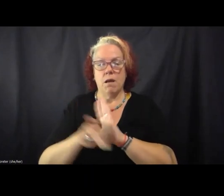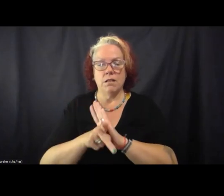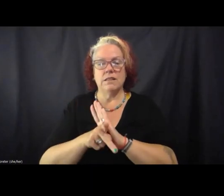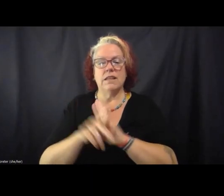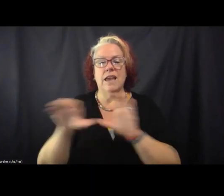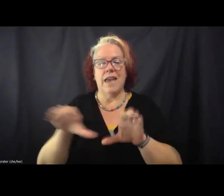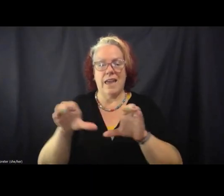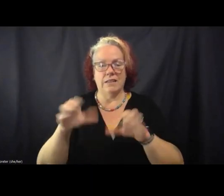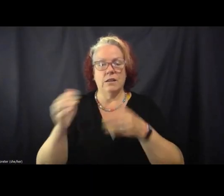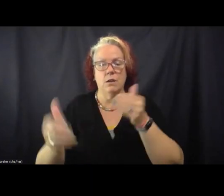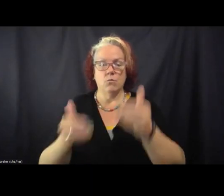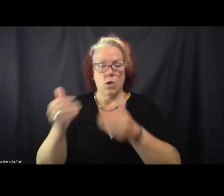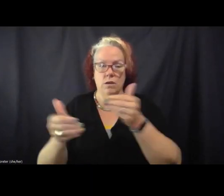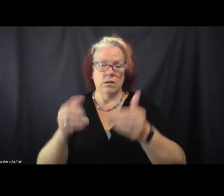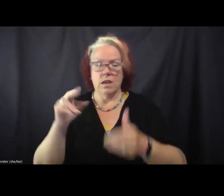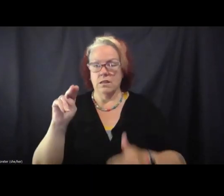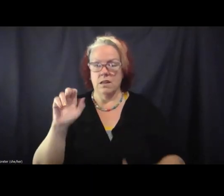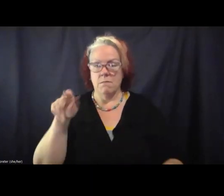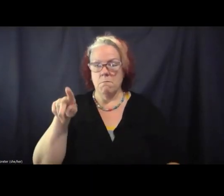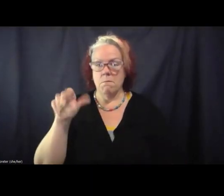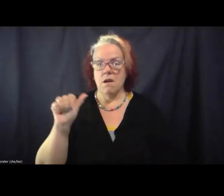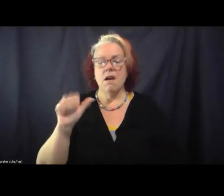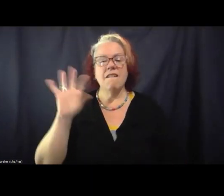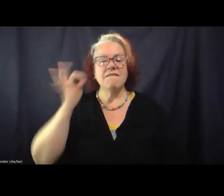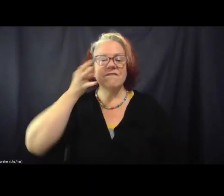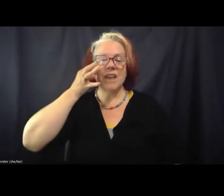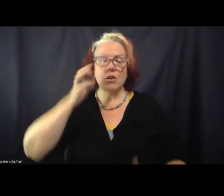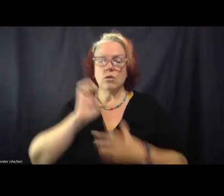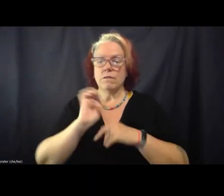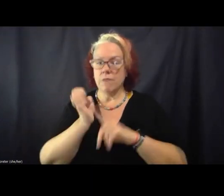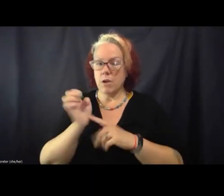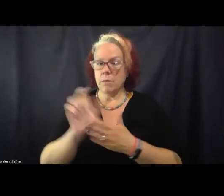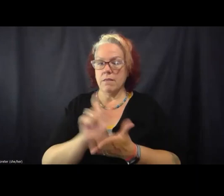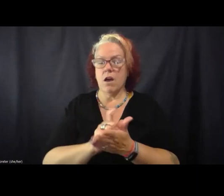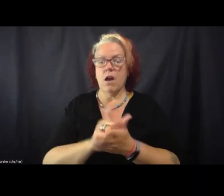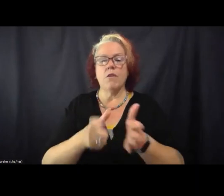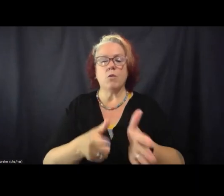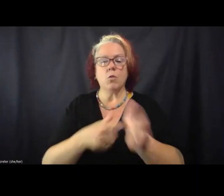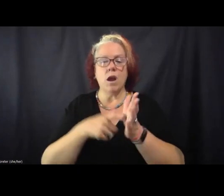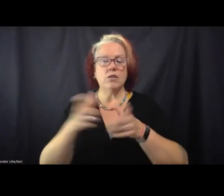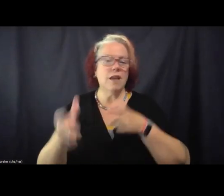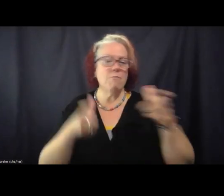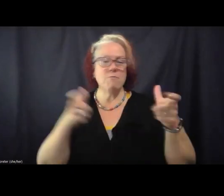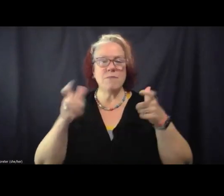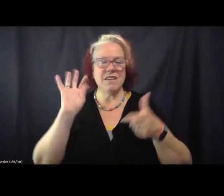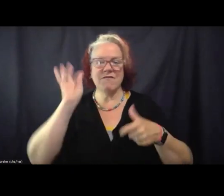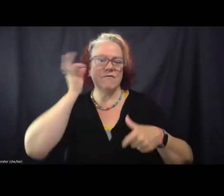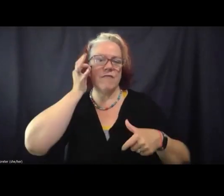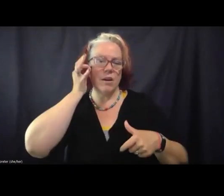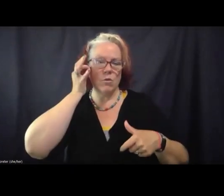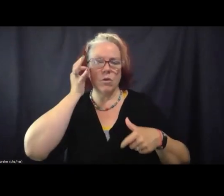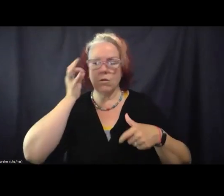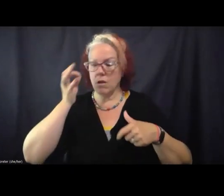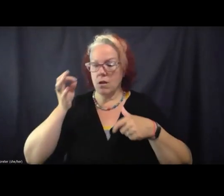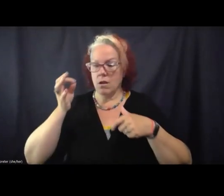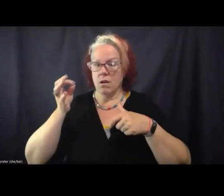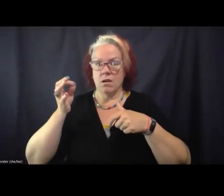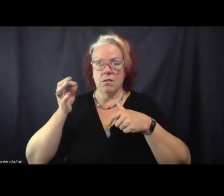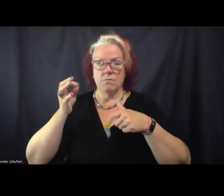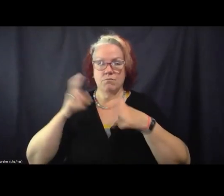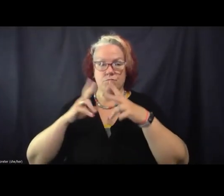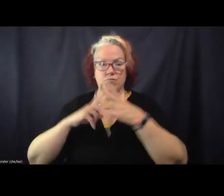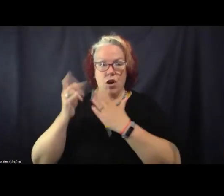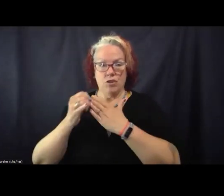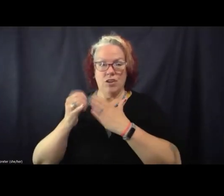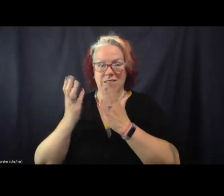That is federal environmental law that requires a big federal infrastructure project, like a prison, to go